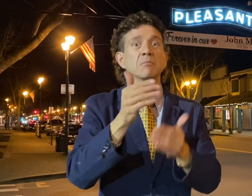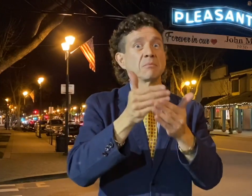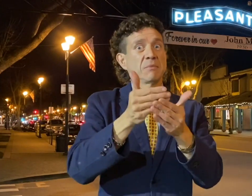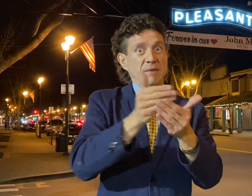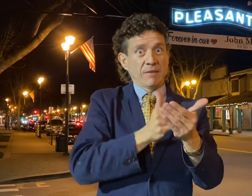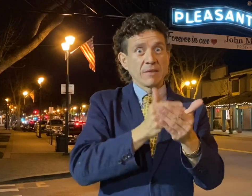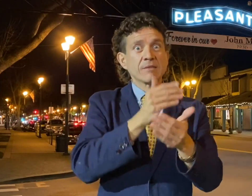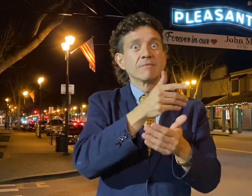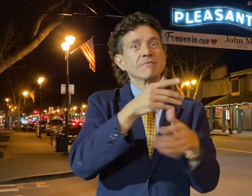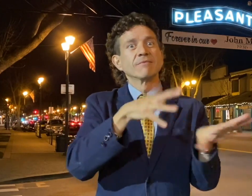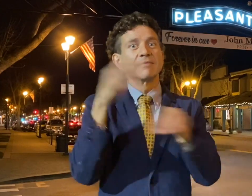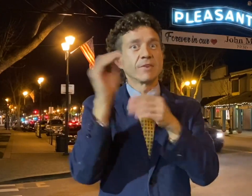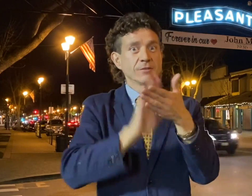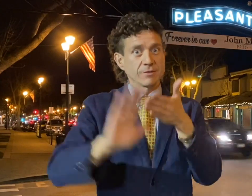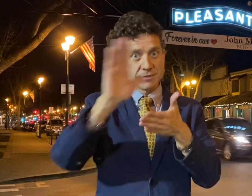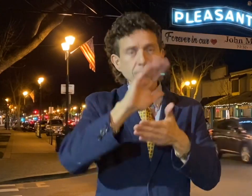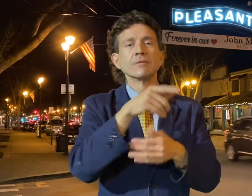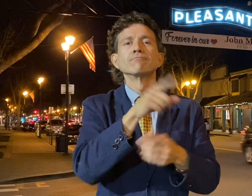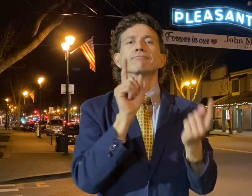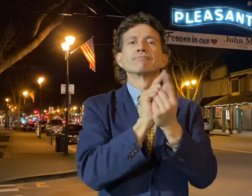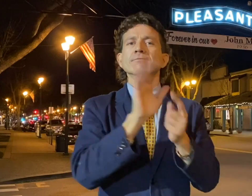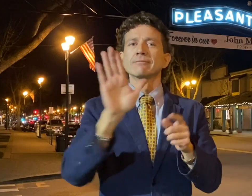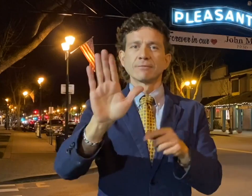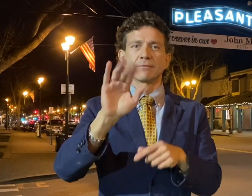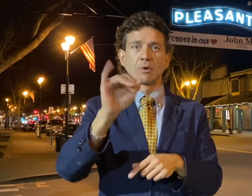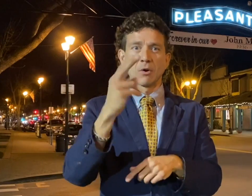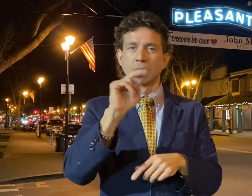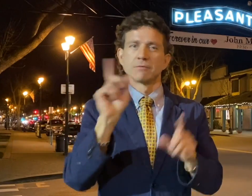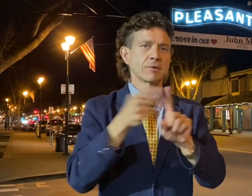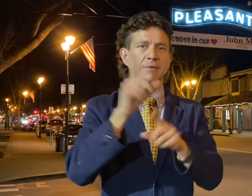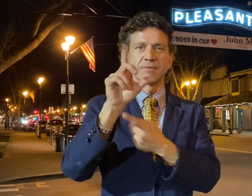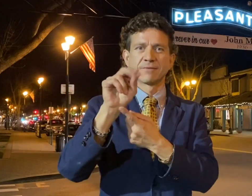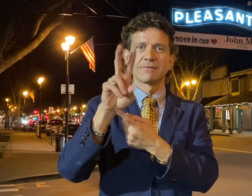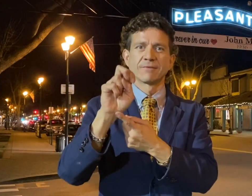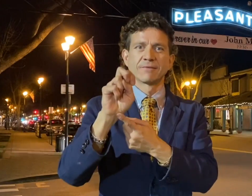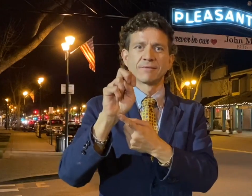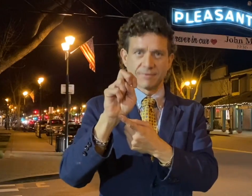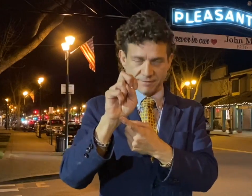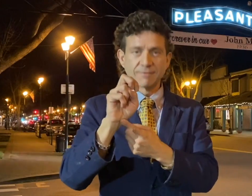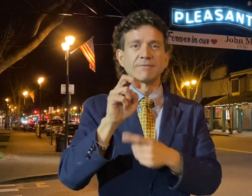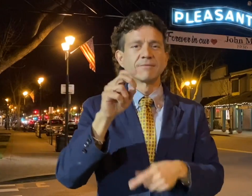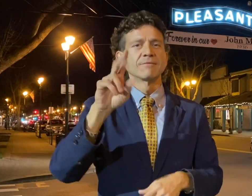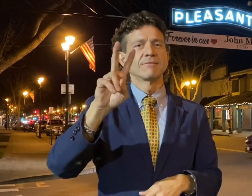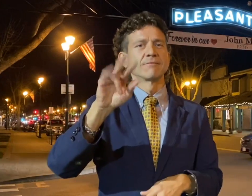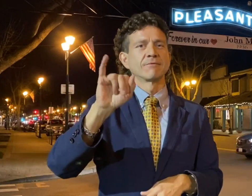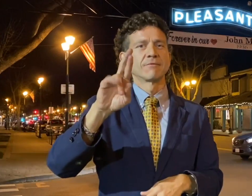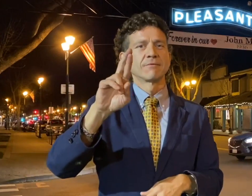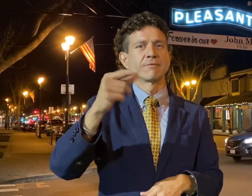Before he left, however, he met his first love, Virginia Fields,